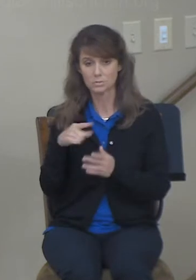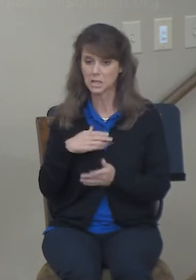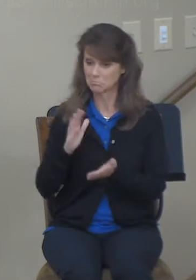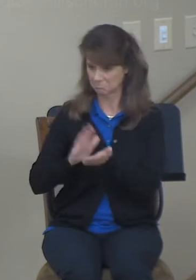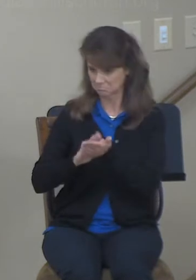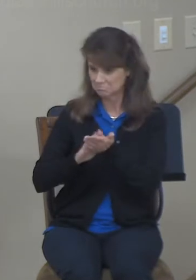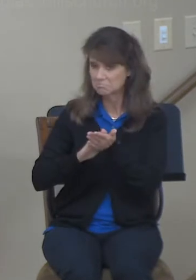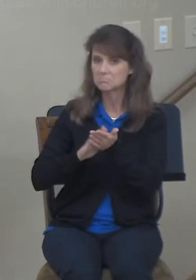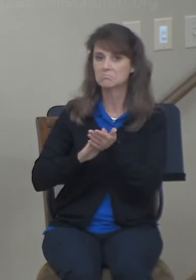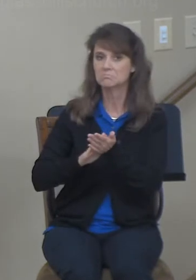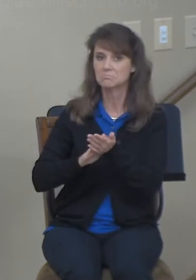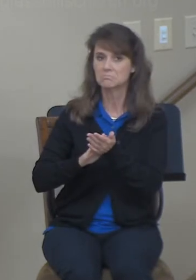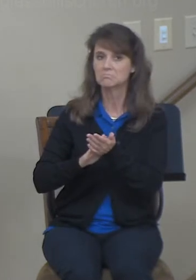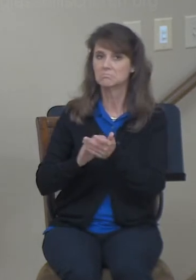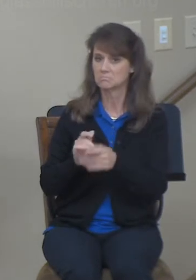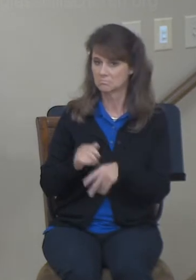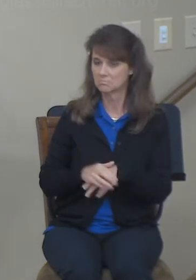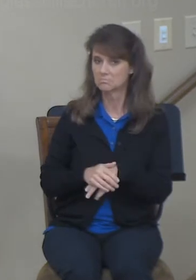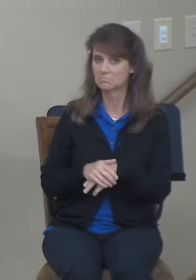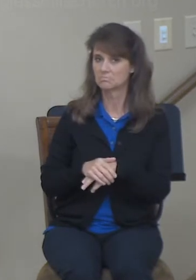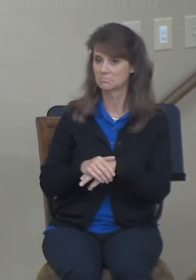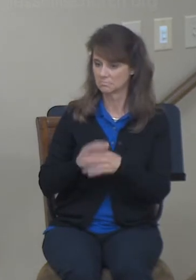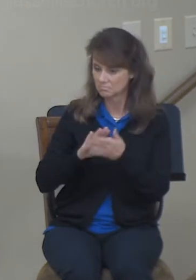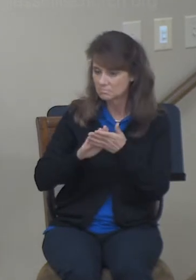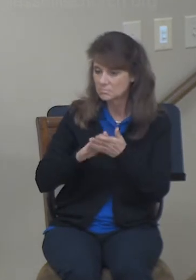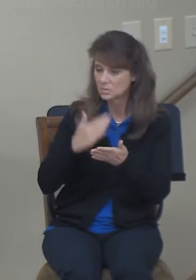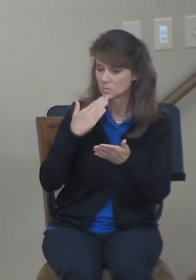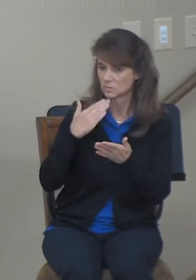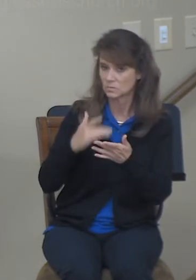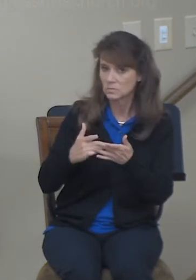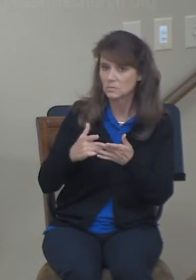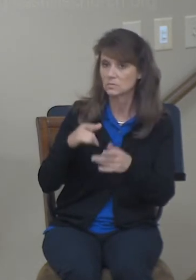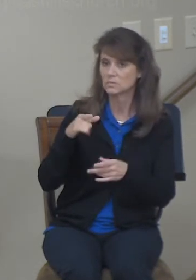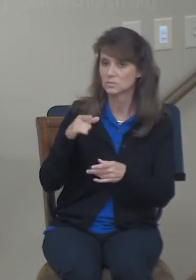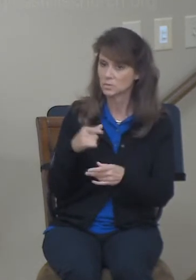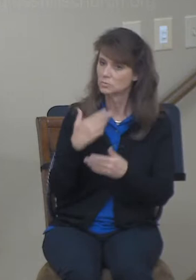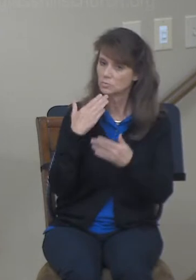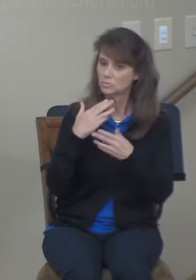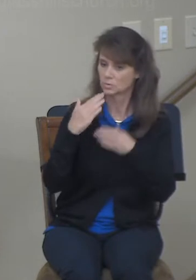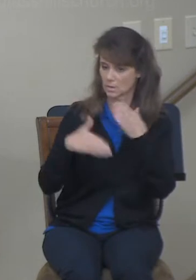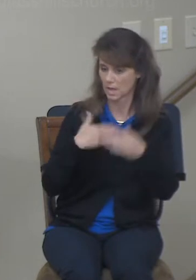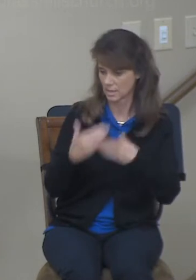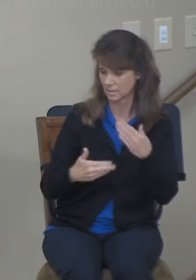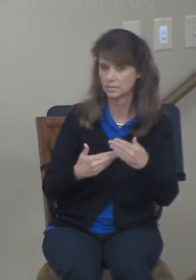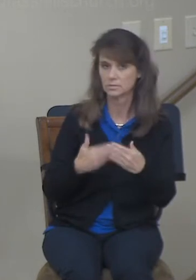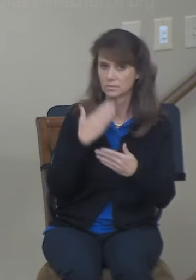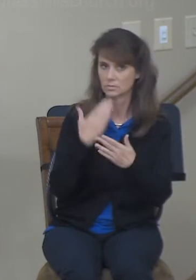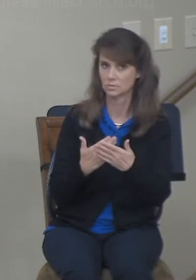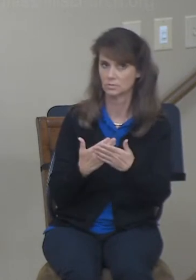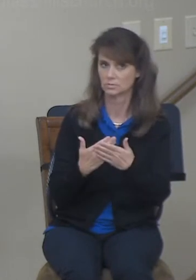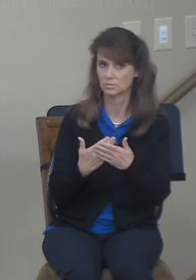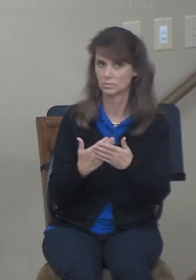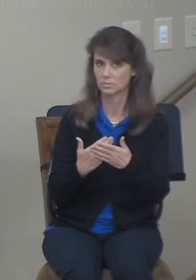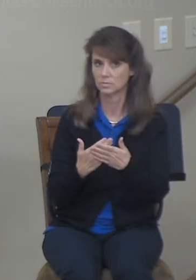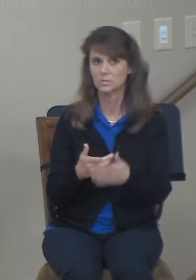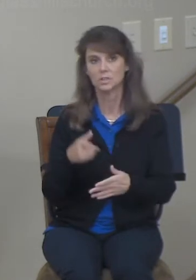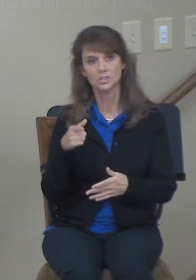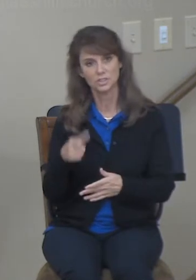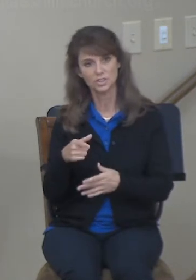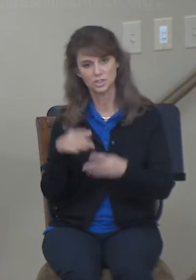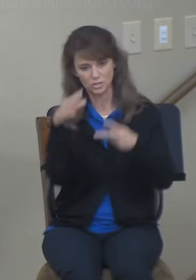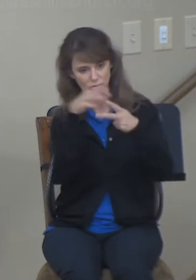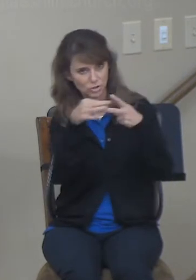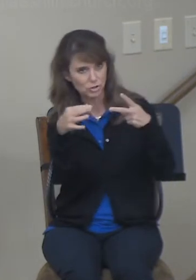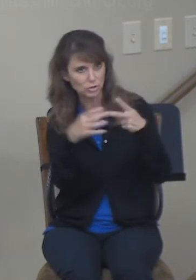and he compliments her because she had done them this great kindness. She had shown, made a choice